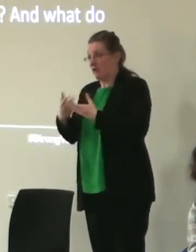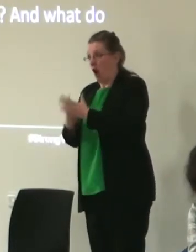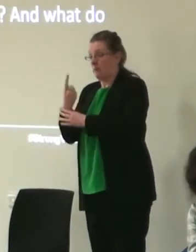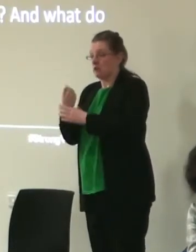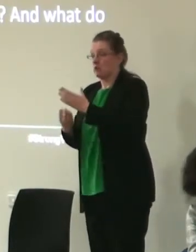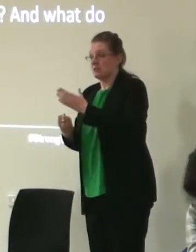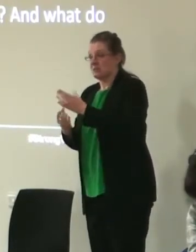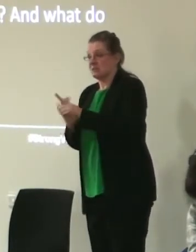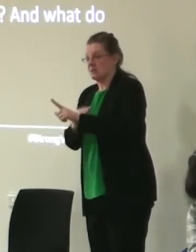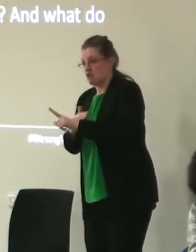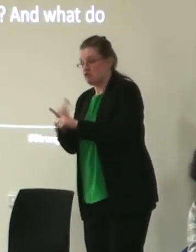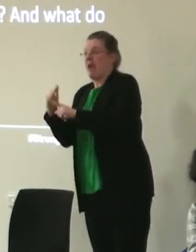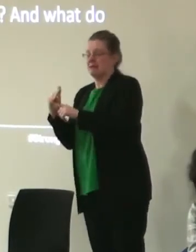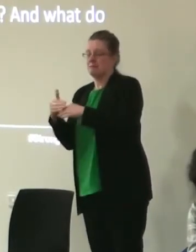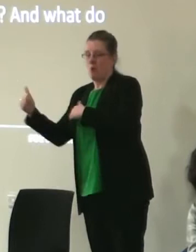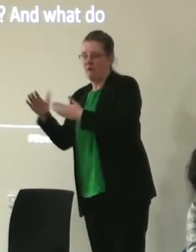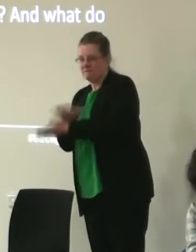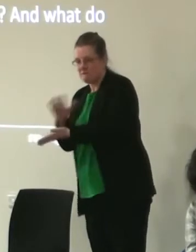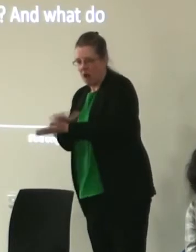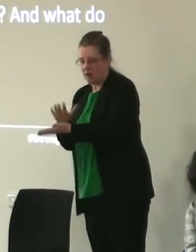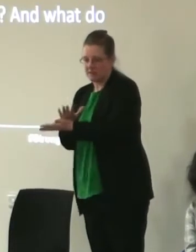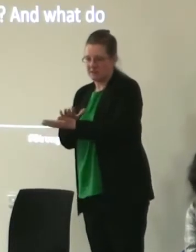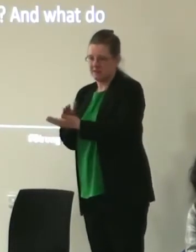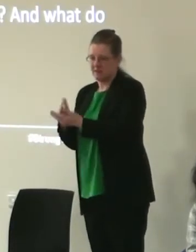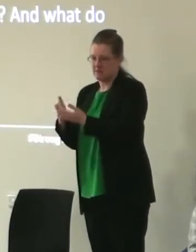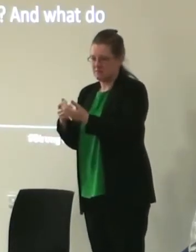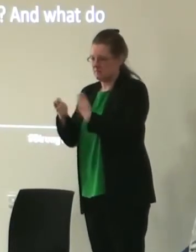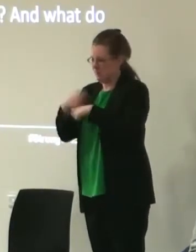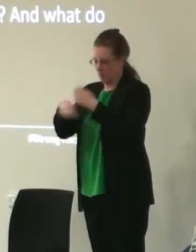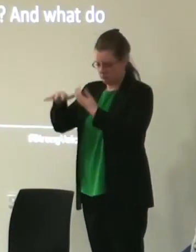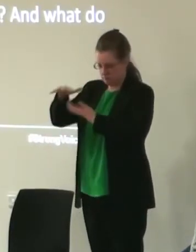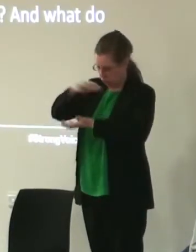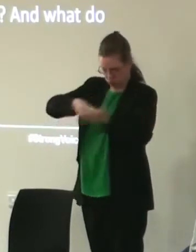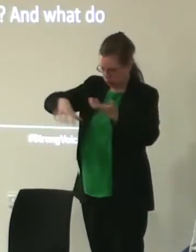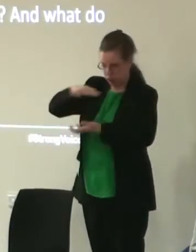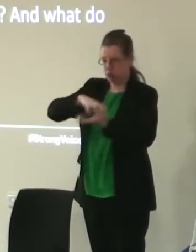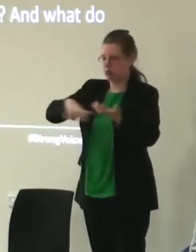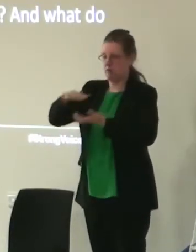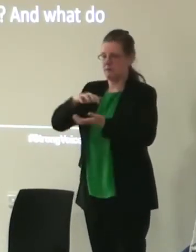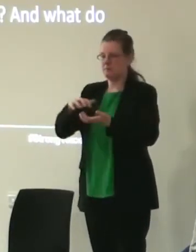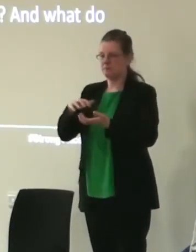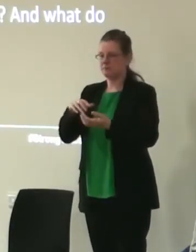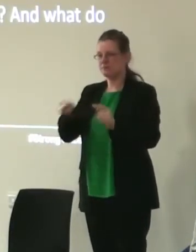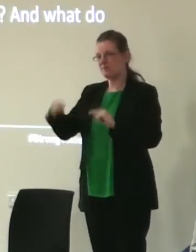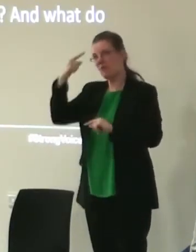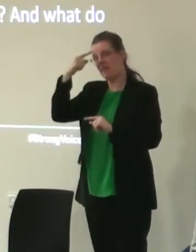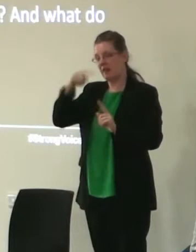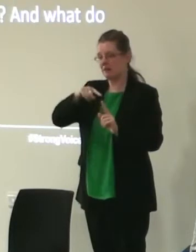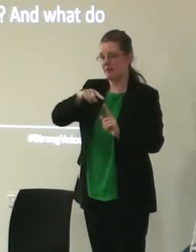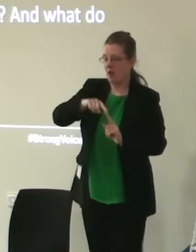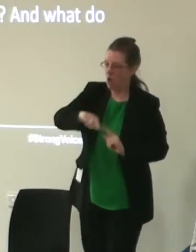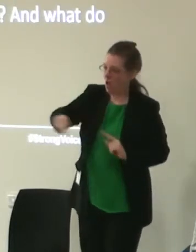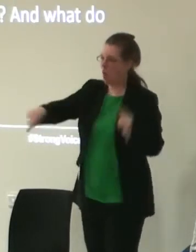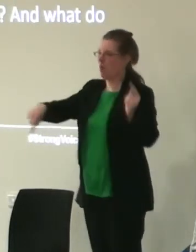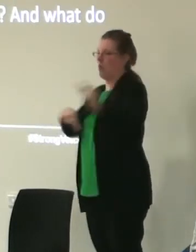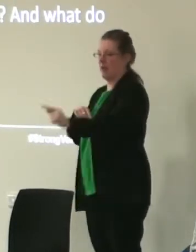progress more fun and then it all becomes a bit of a mess and a bit of a model but if we think about it the other way around and think what